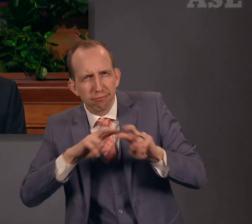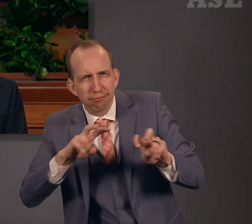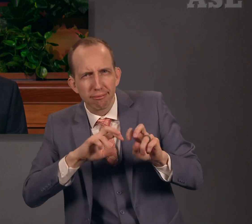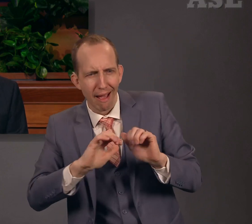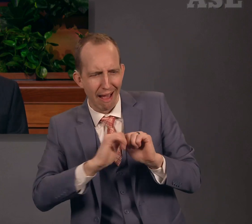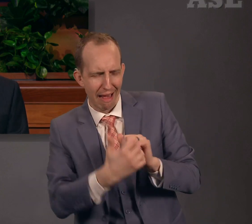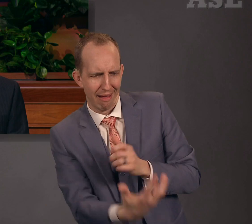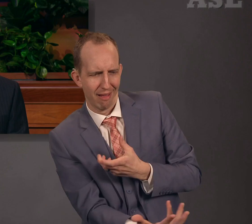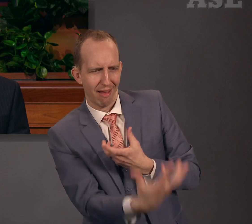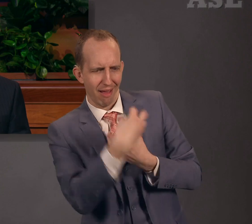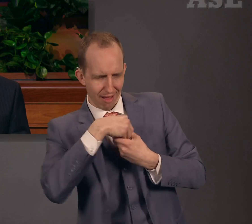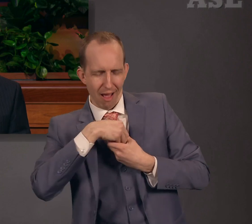you and me today.